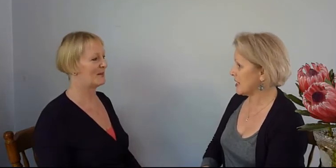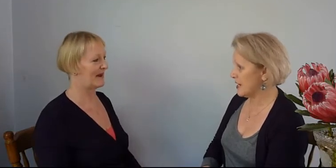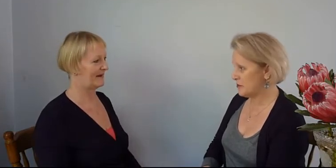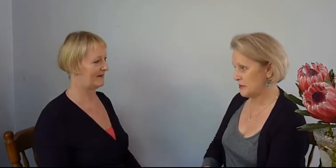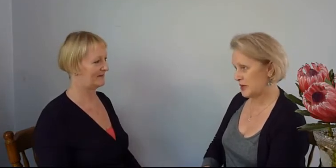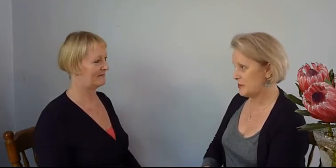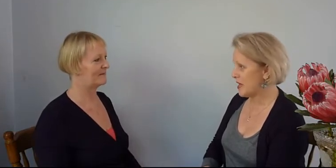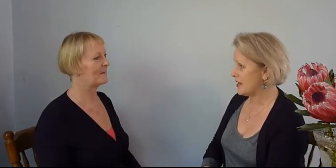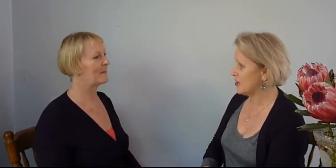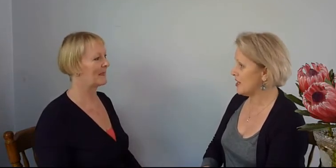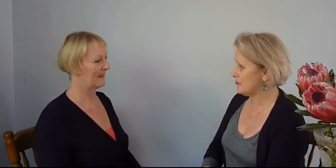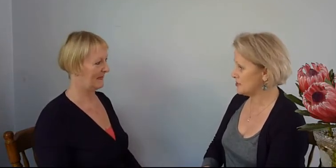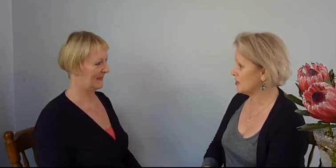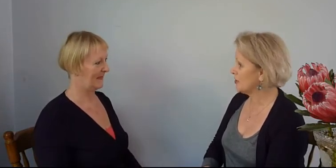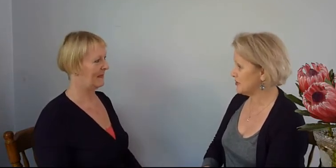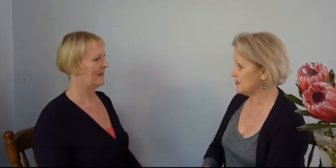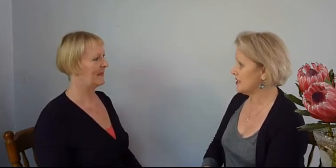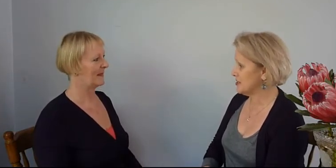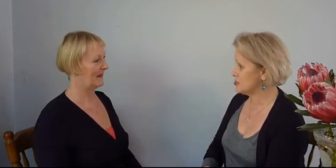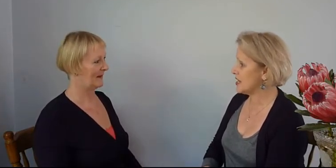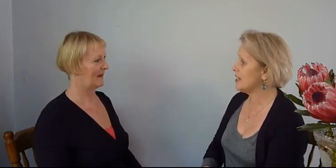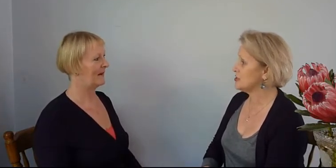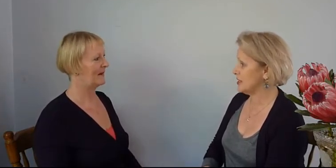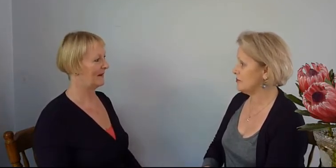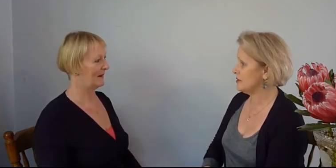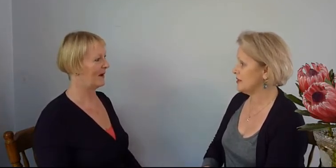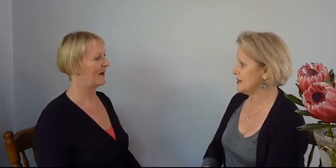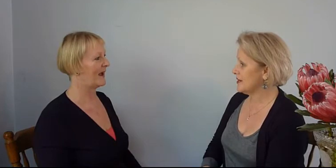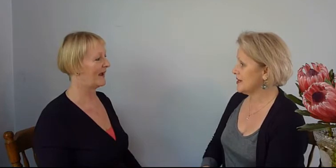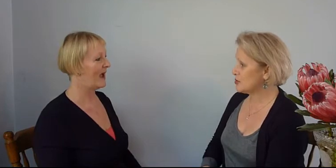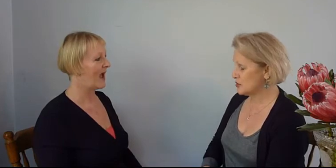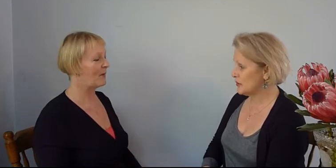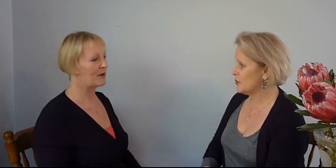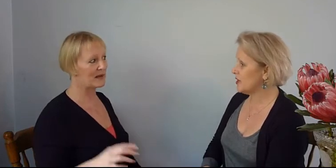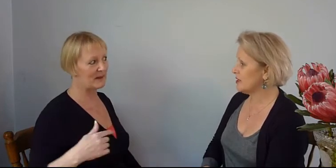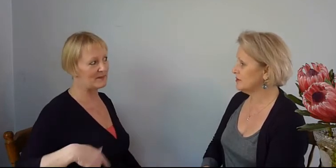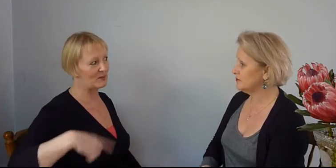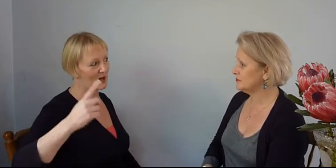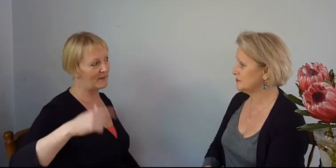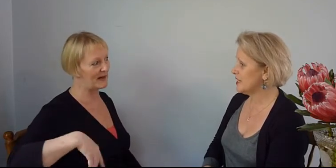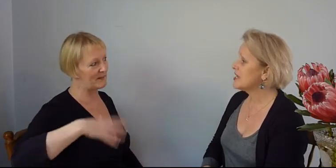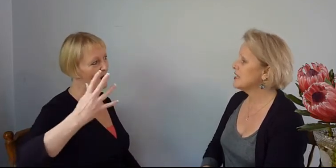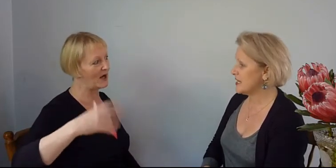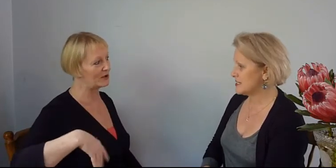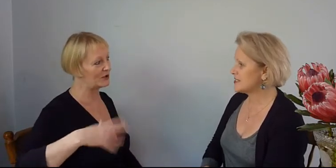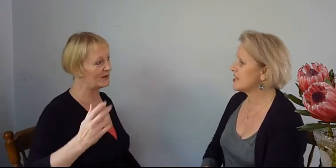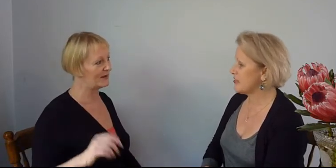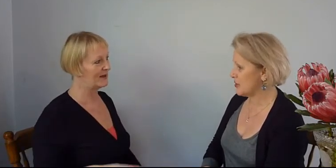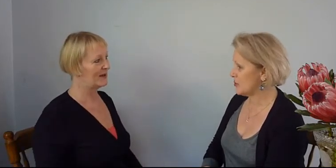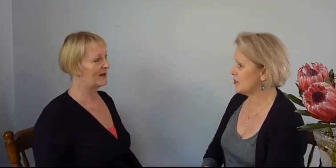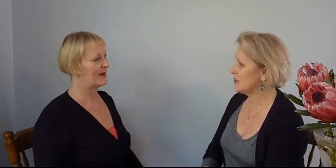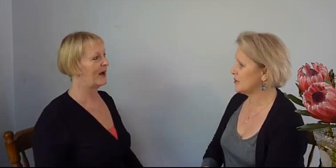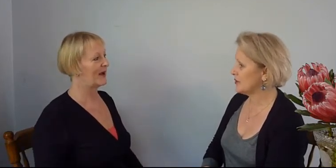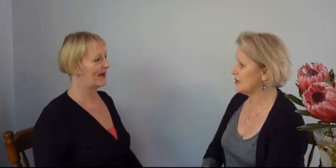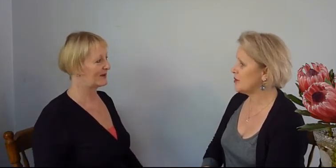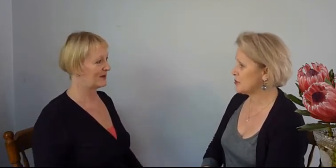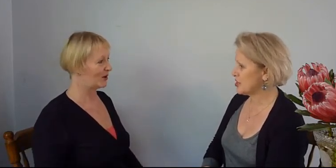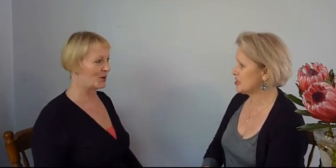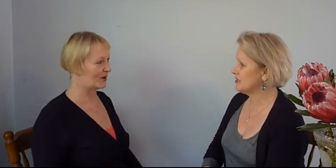can't go back. I have to go to the edge and jump. Okay. And were people climbing up behind you? Yes, there were. Okay, so you couldn't